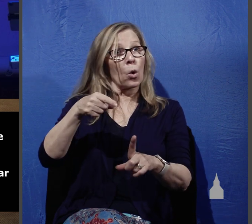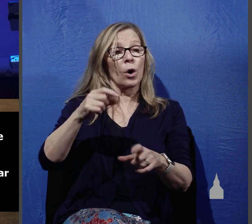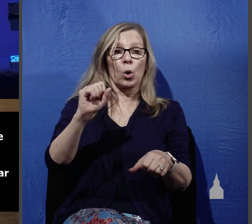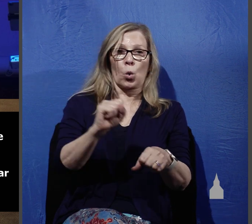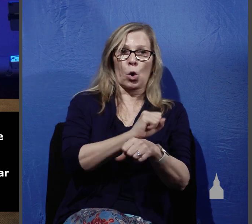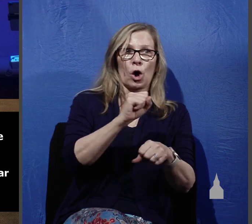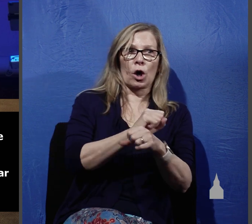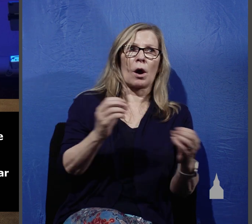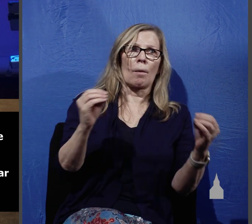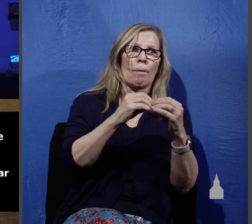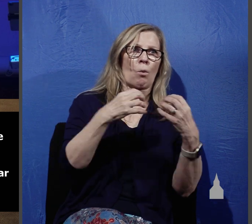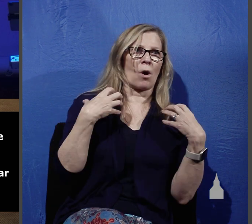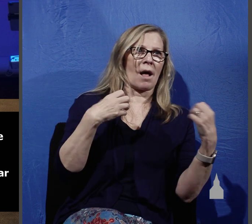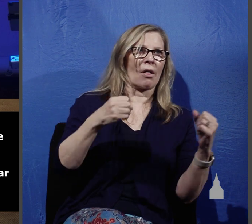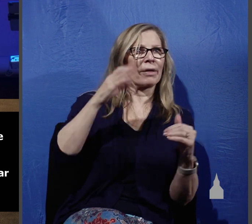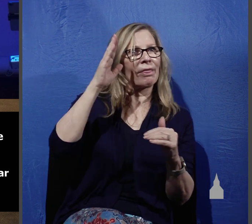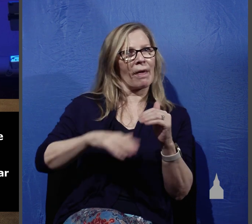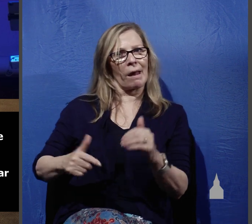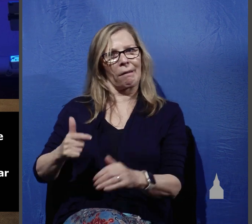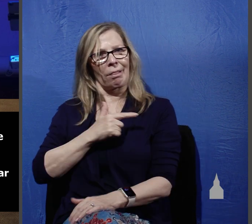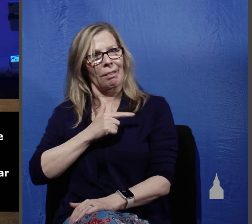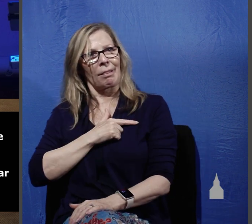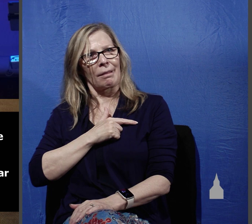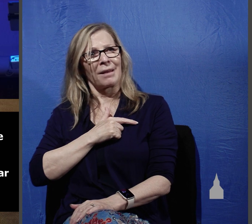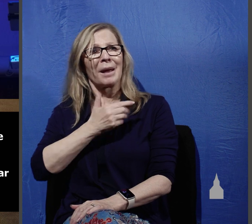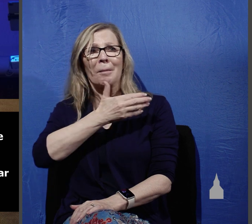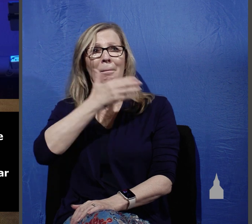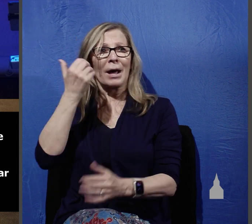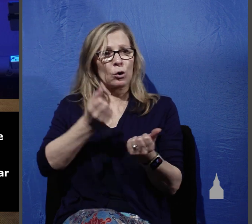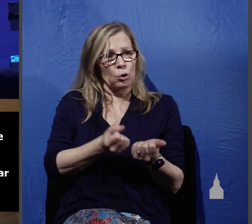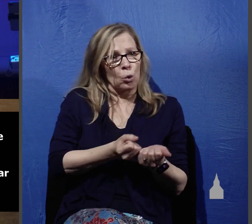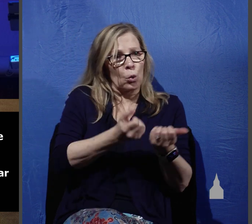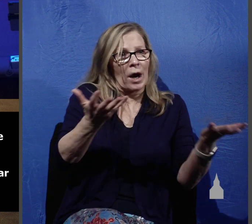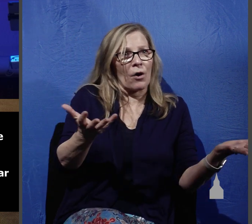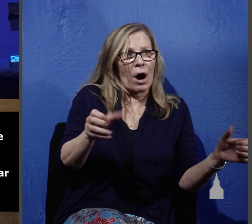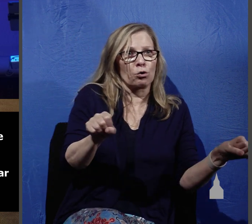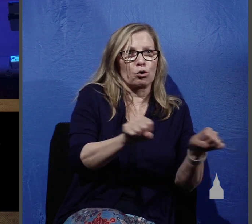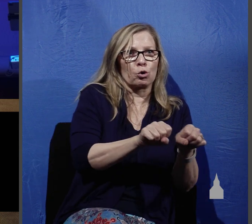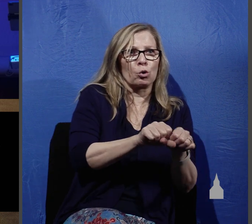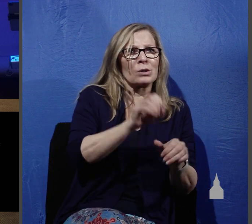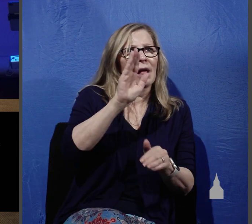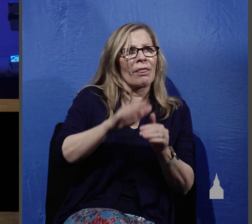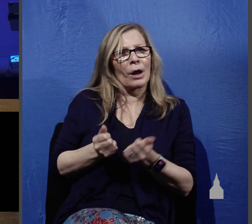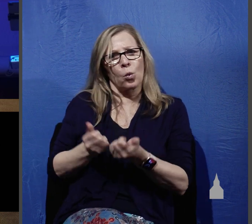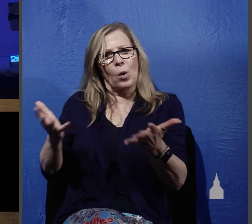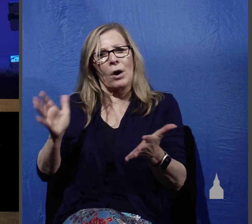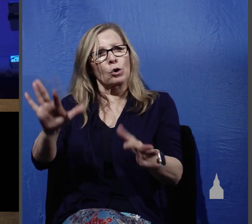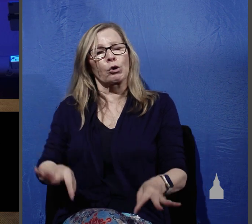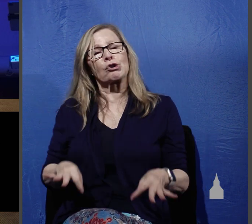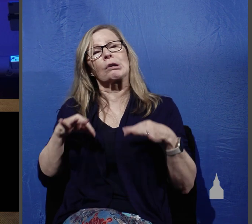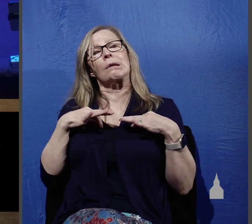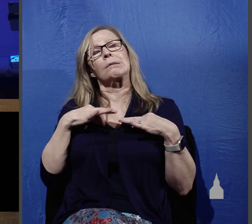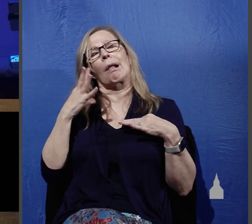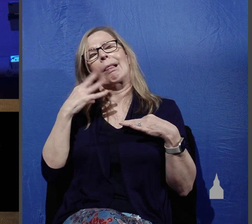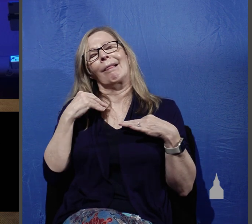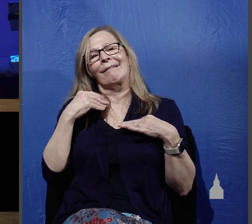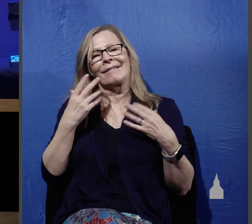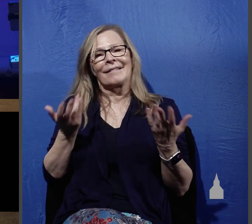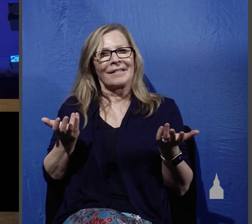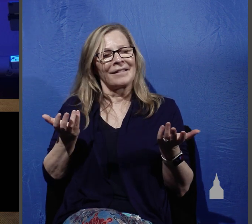It is always better to wear out shoes than sheets. There is no shame about any honest calling. Don't be